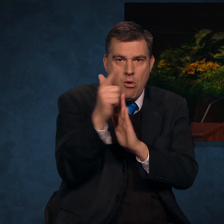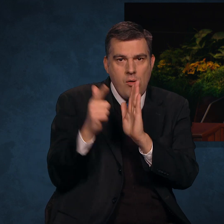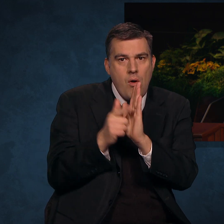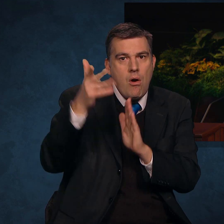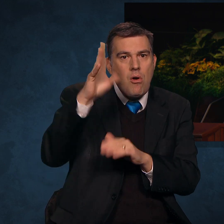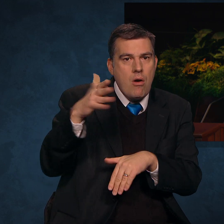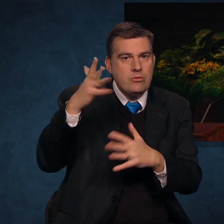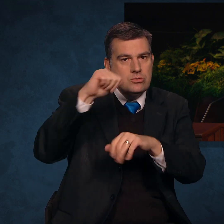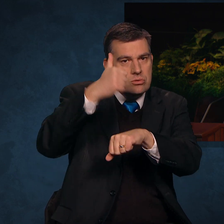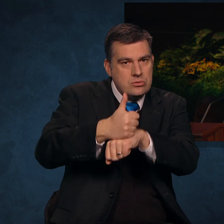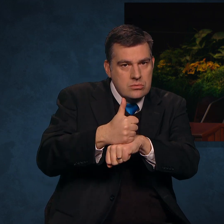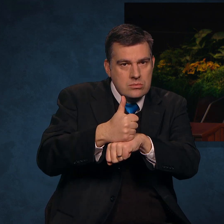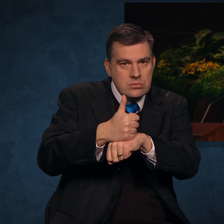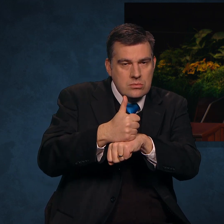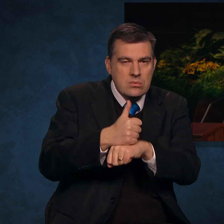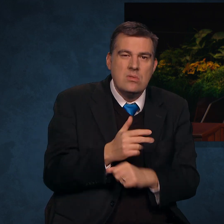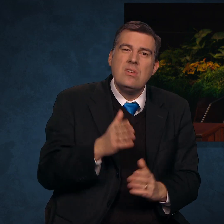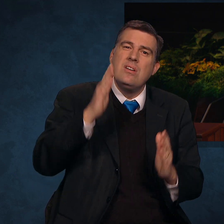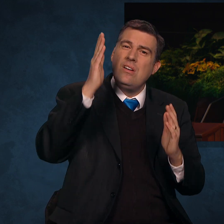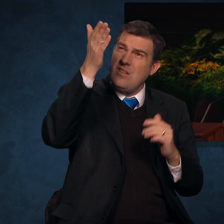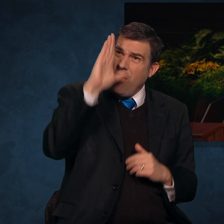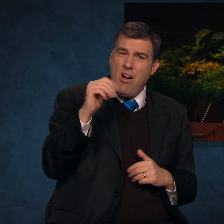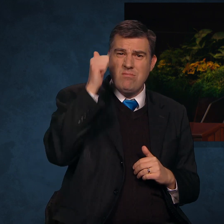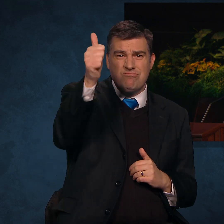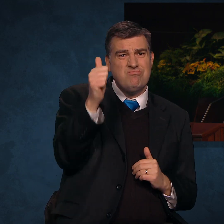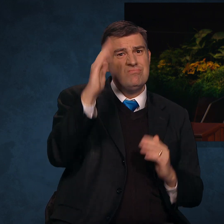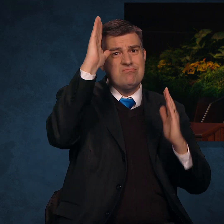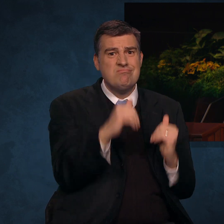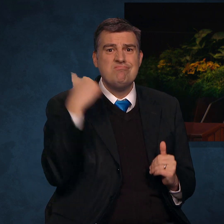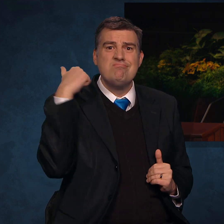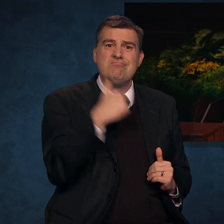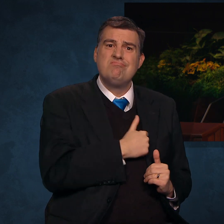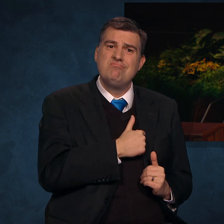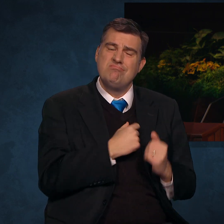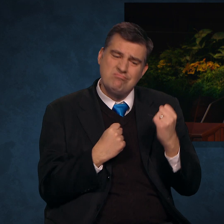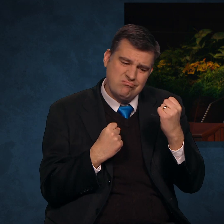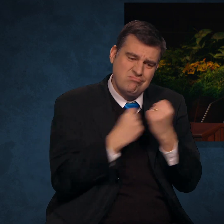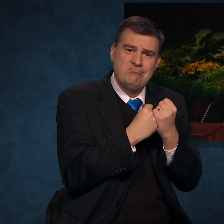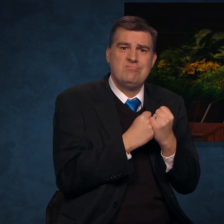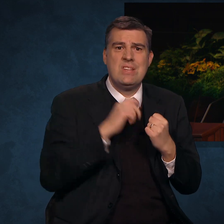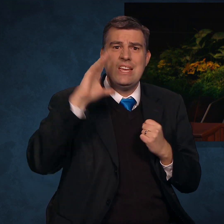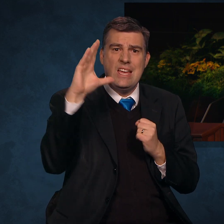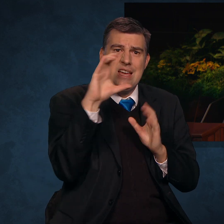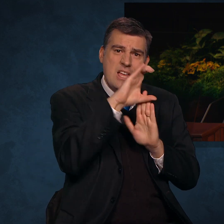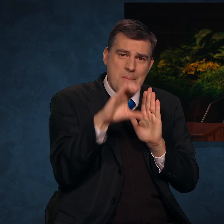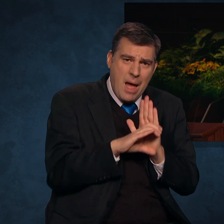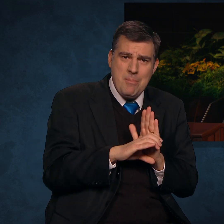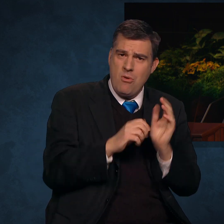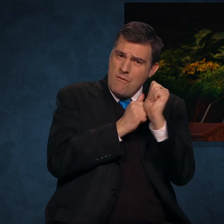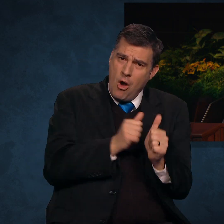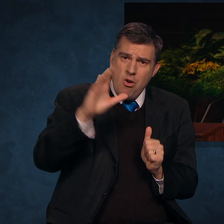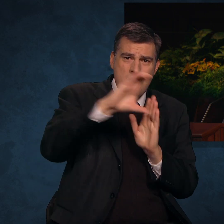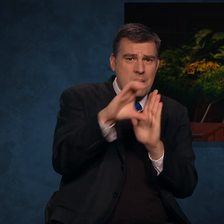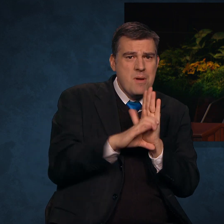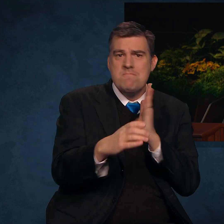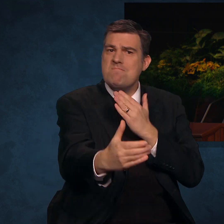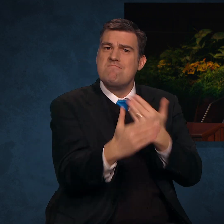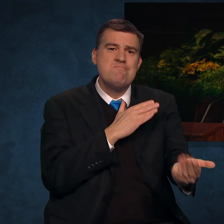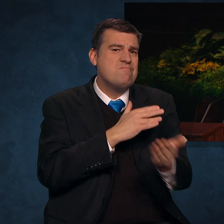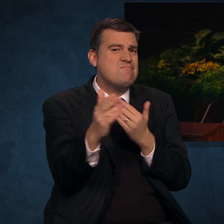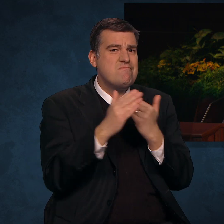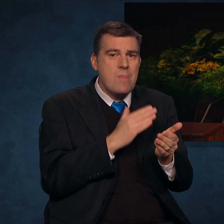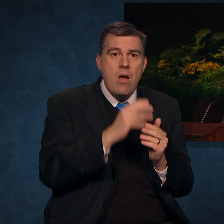established. God expects us to uphold and keep His commandments, regardless of divergent